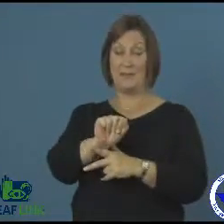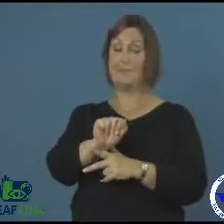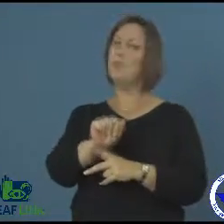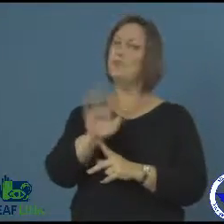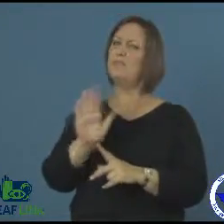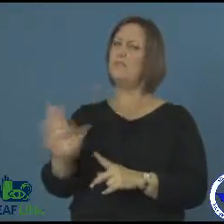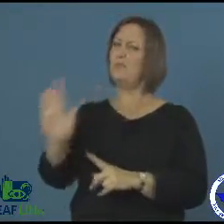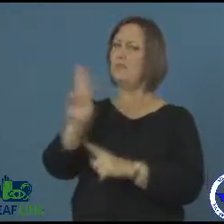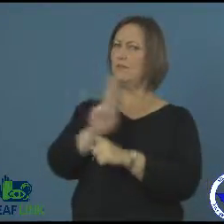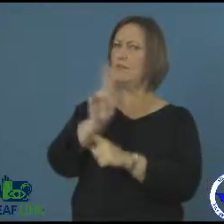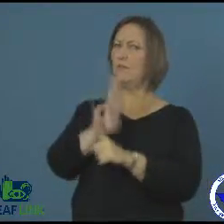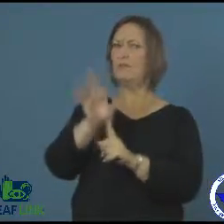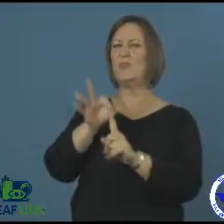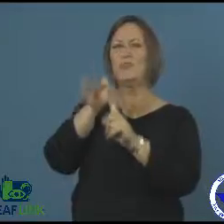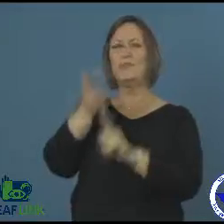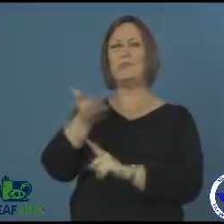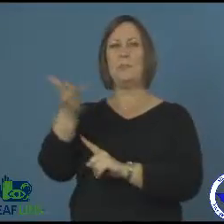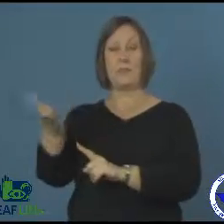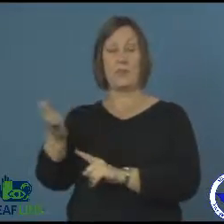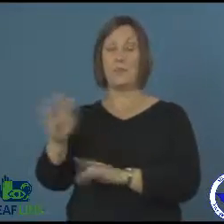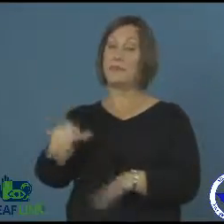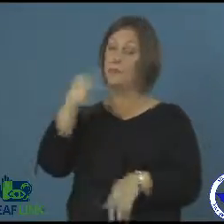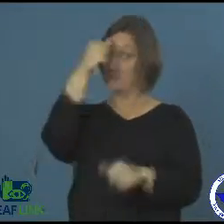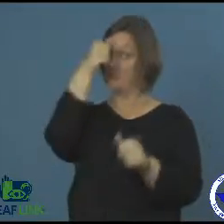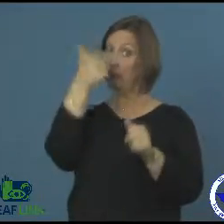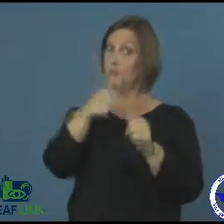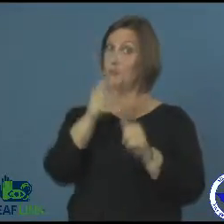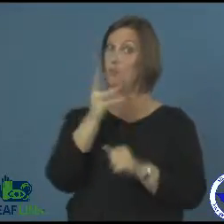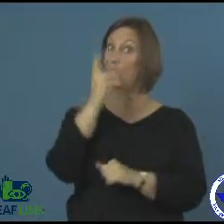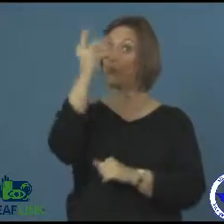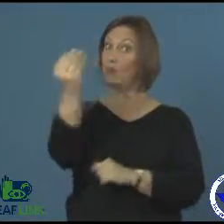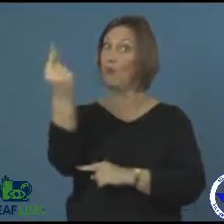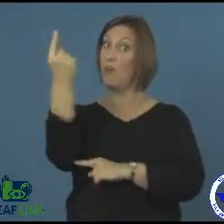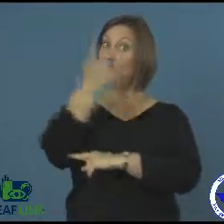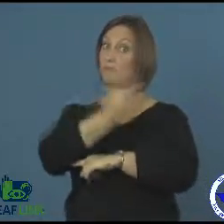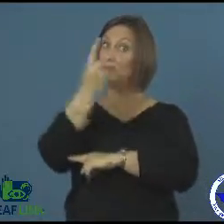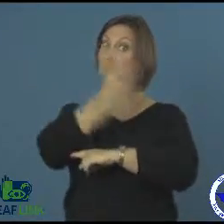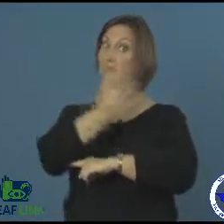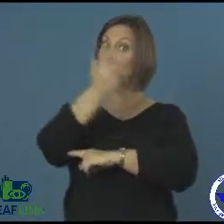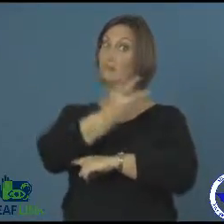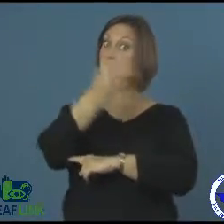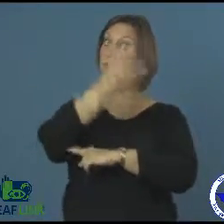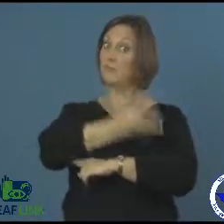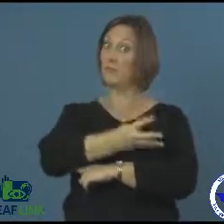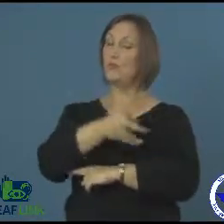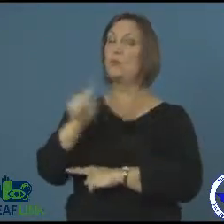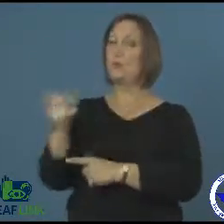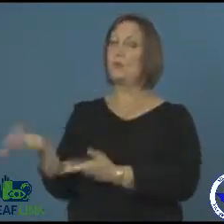remember the special supplies and equipment that they will need for several days.